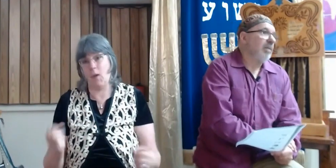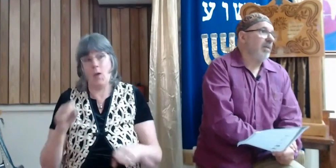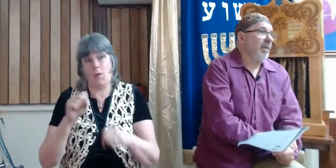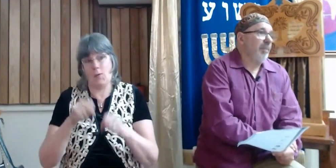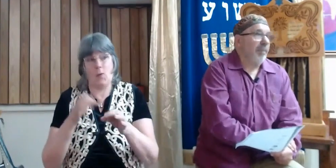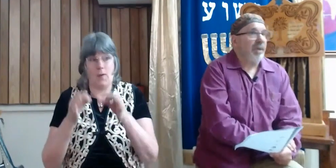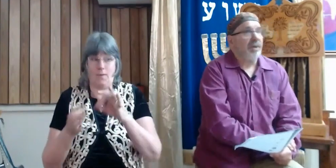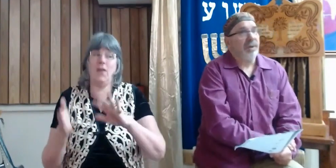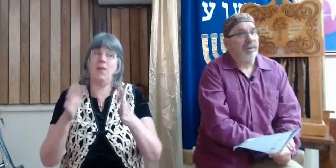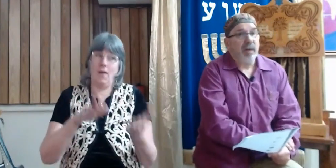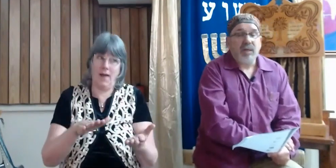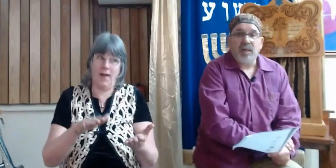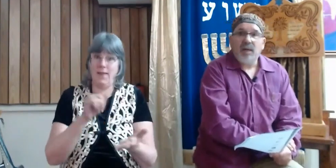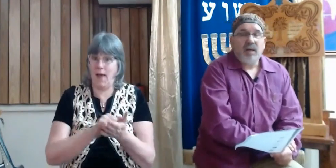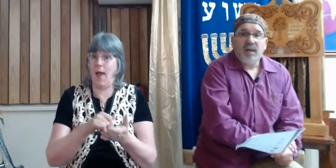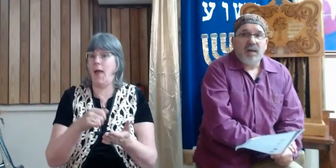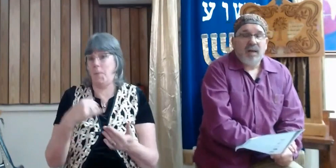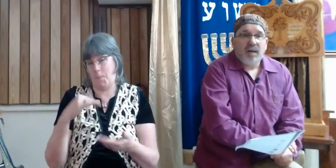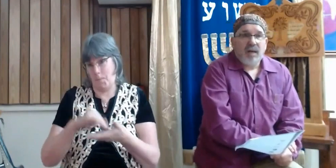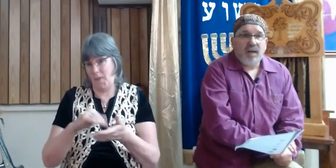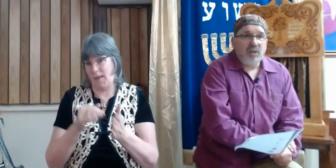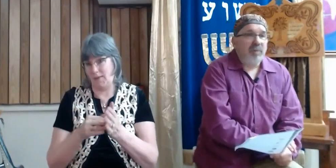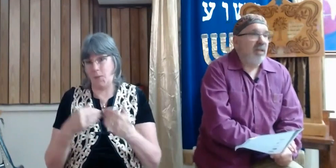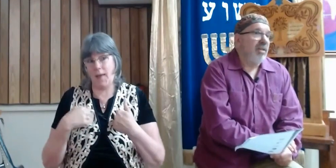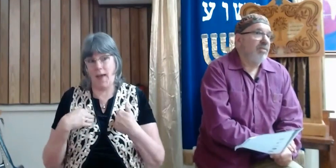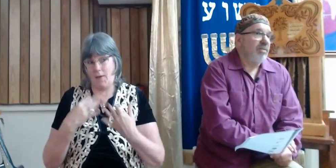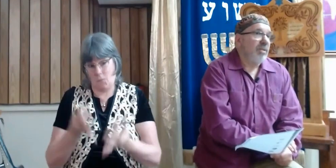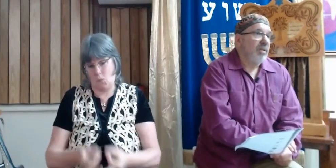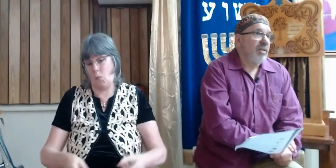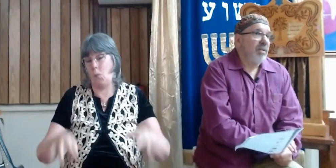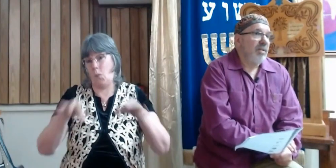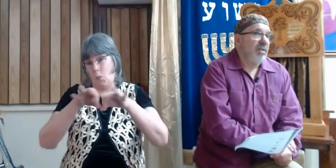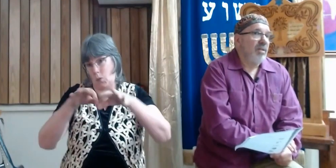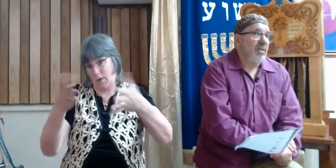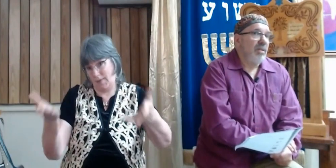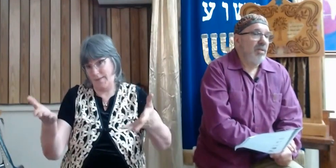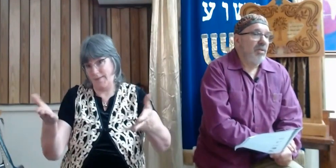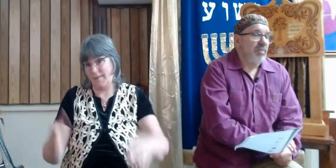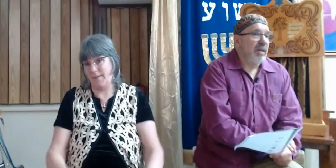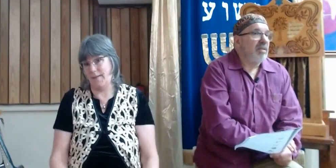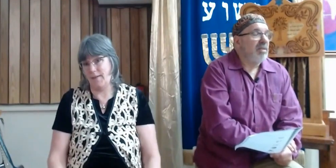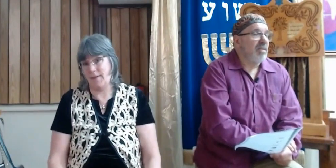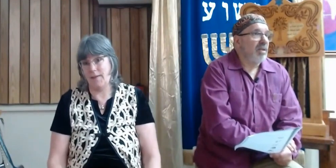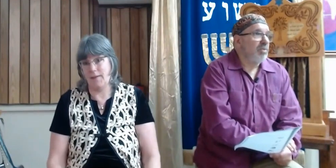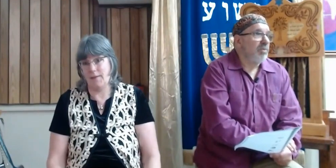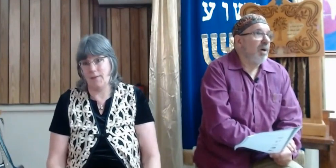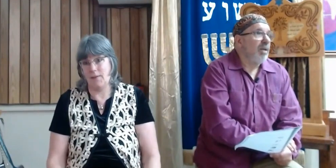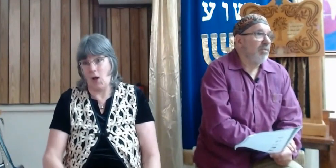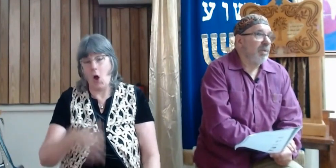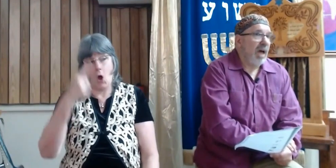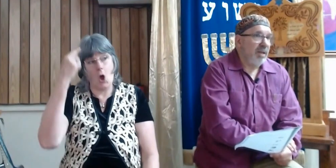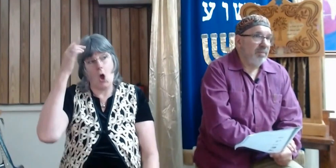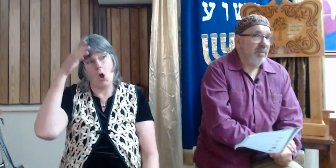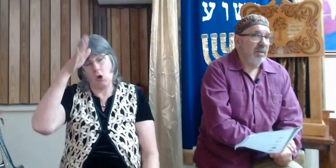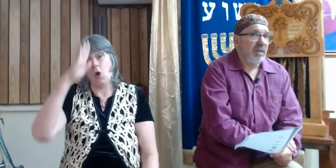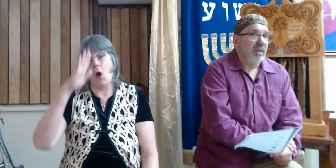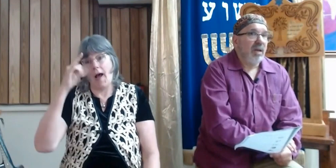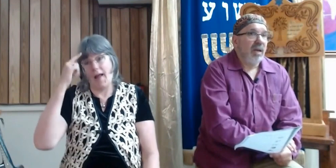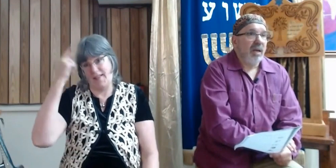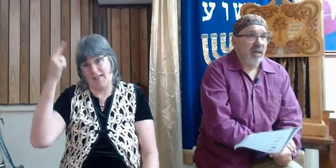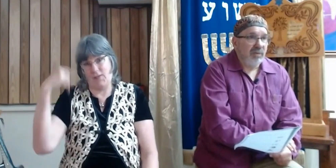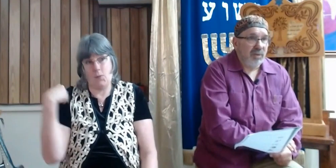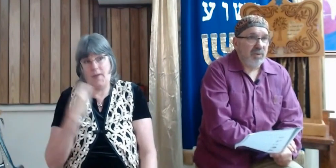humanity, maybe, you know. I do believe humanity starts with one, with Adam.